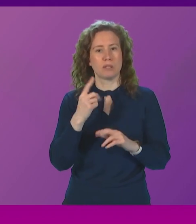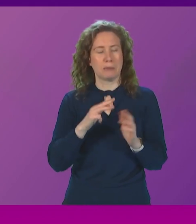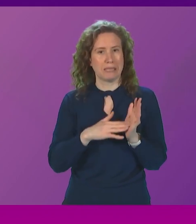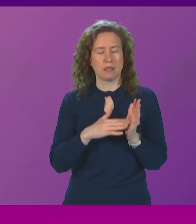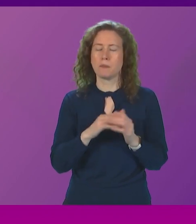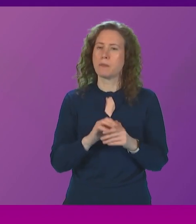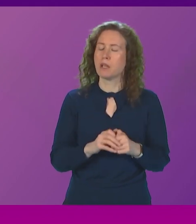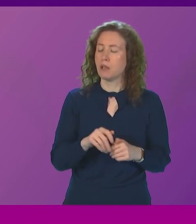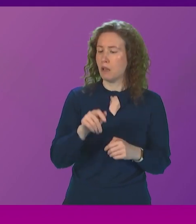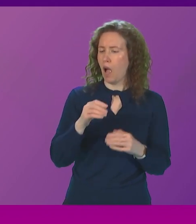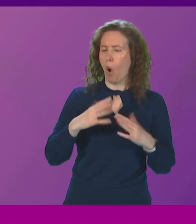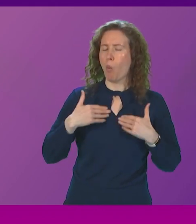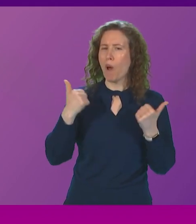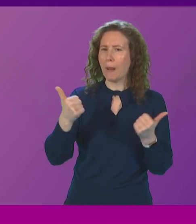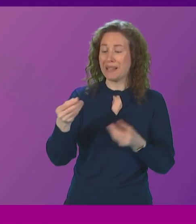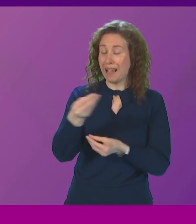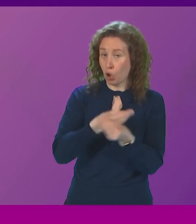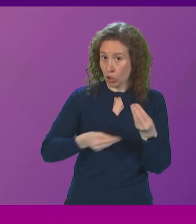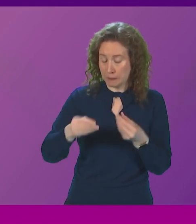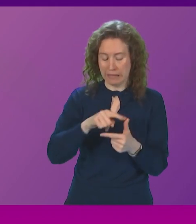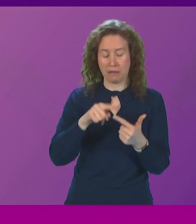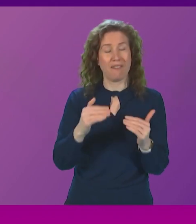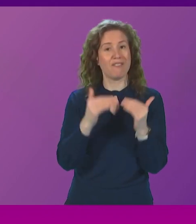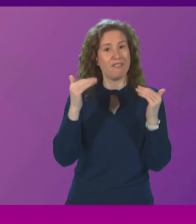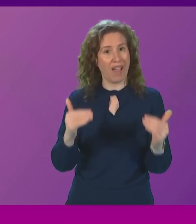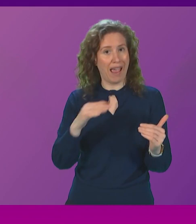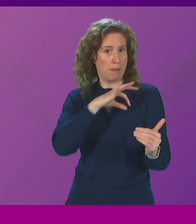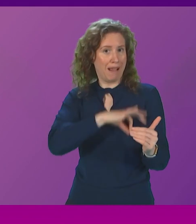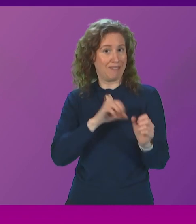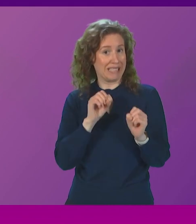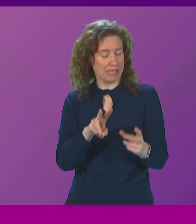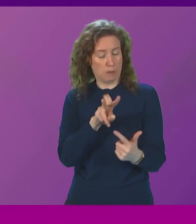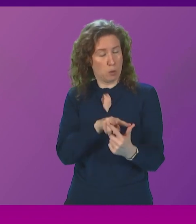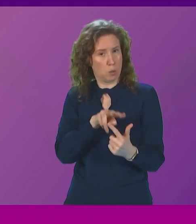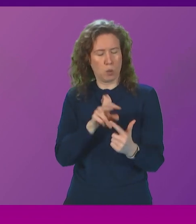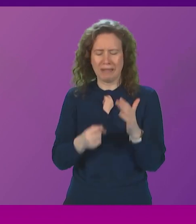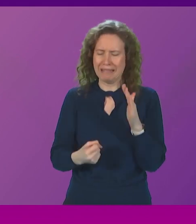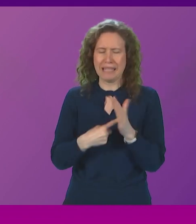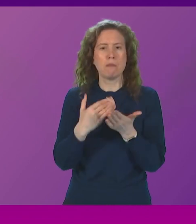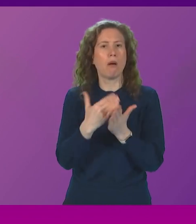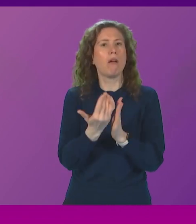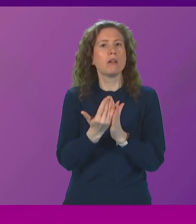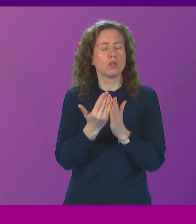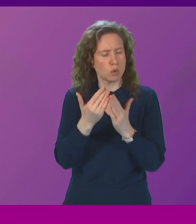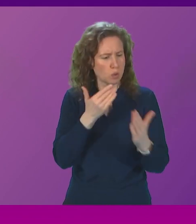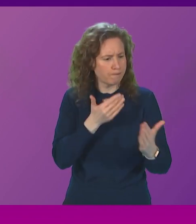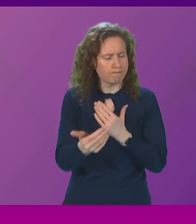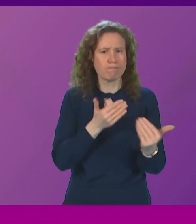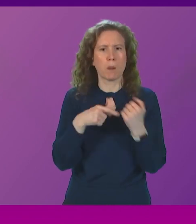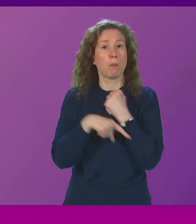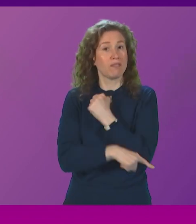a well-being economy and a fair social security system are two key components to tackling poverty